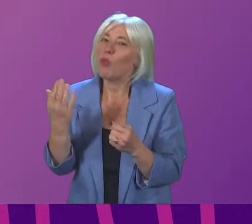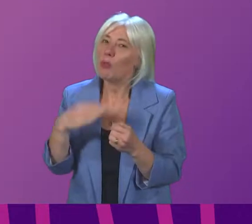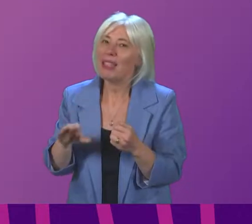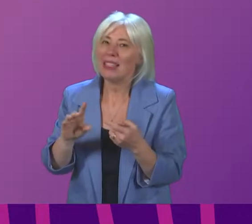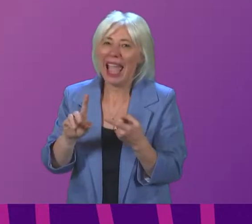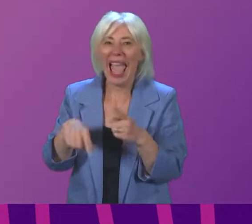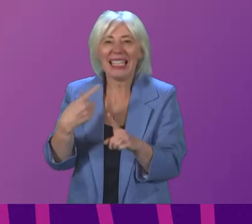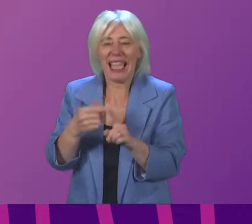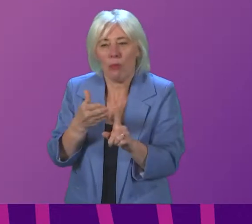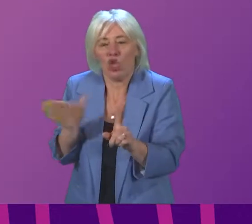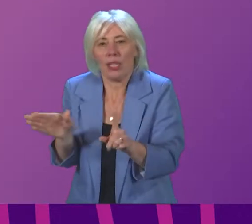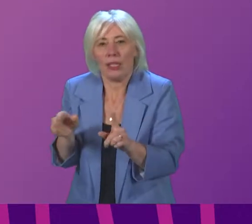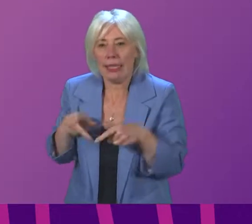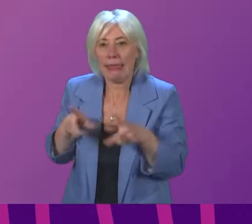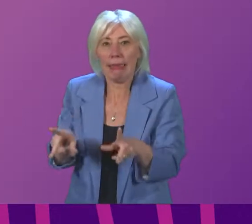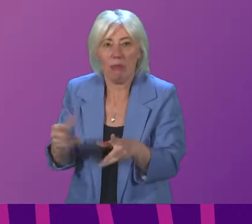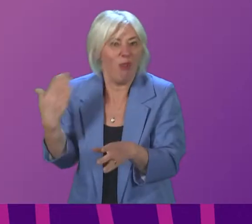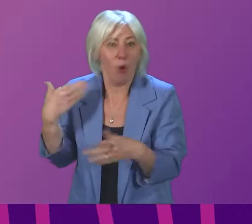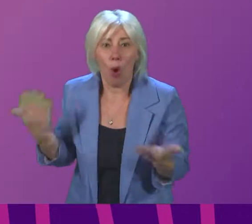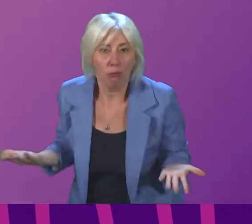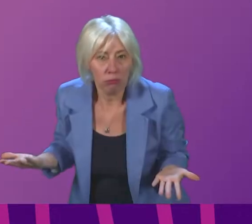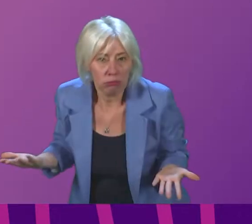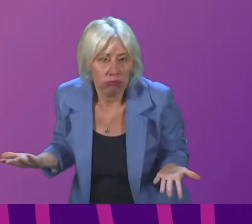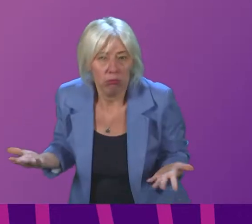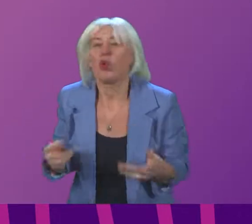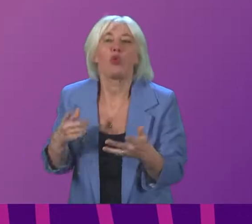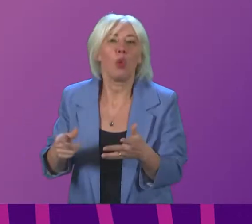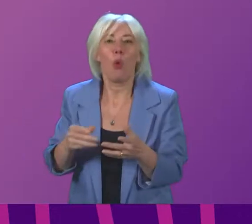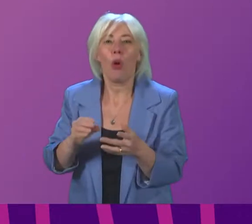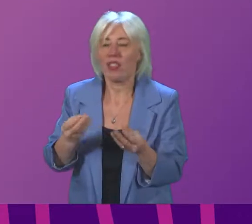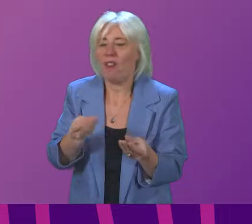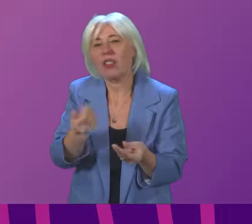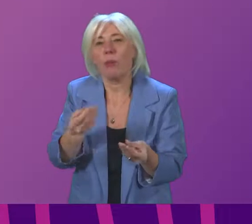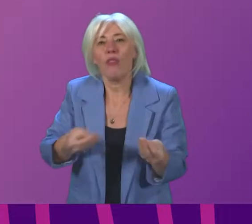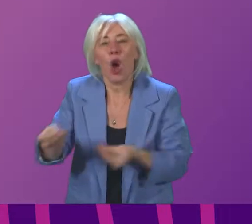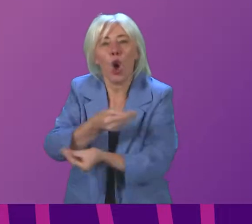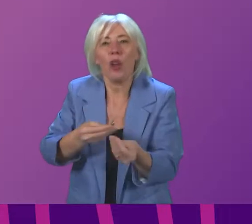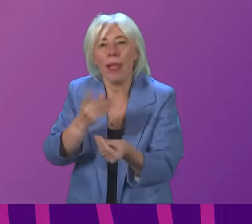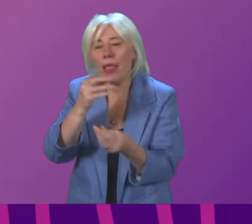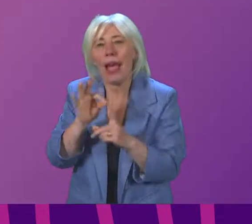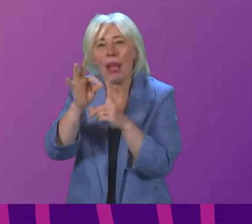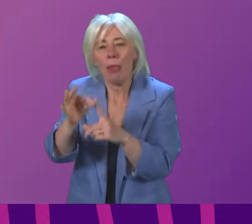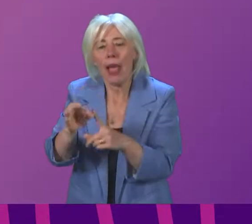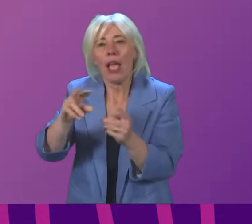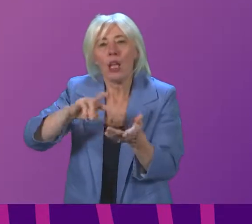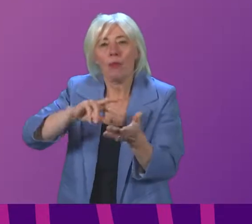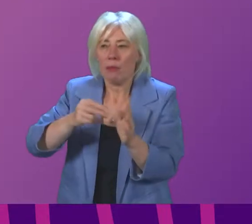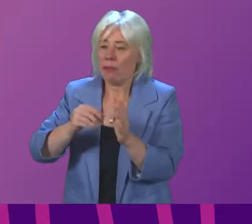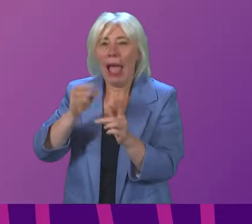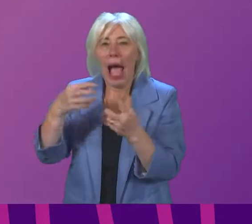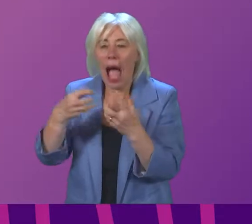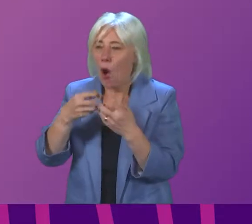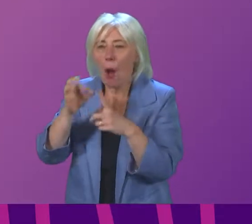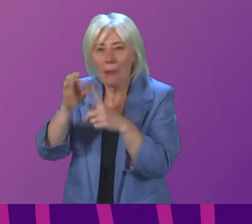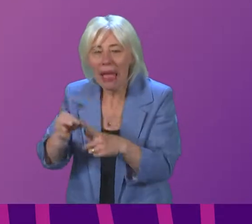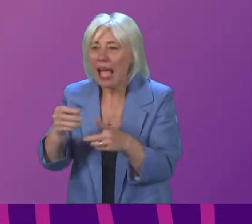exemption scheme in place before, so the arrangements for the parts of the economy who can apply for that, the arrangements to apply and who they